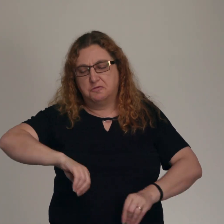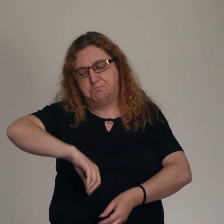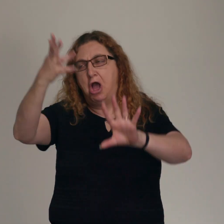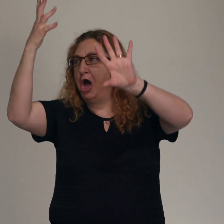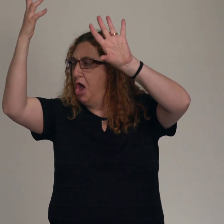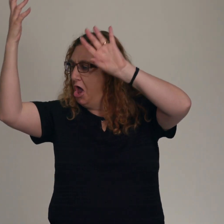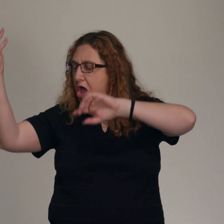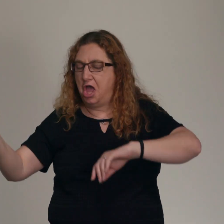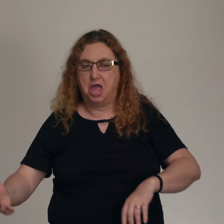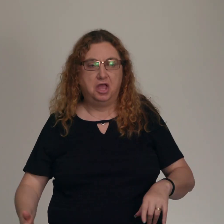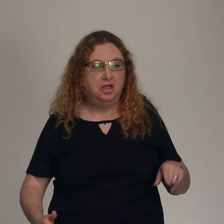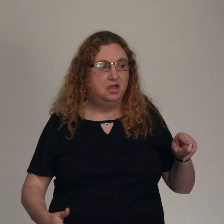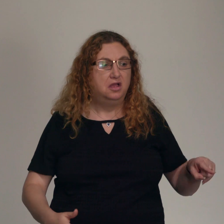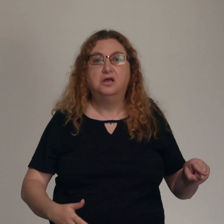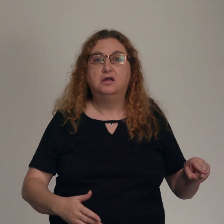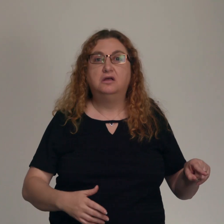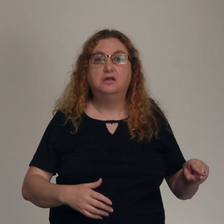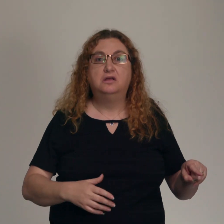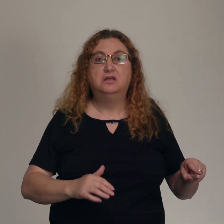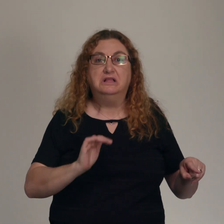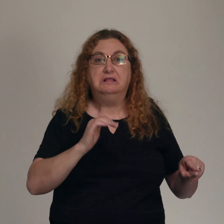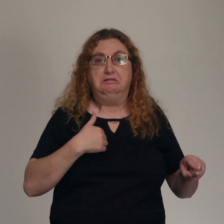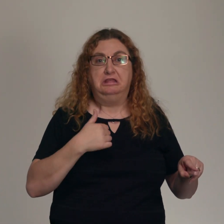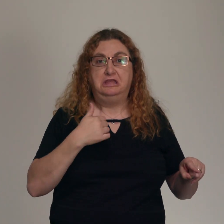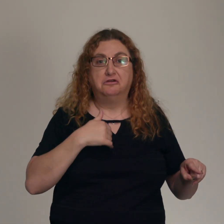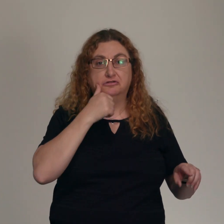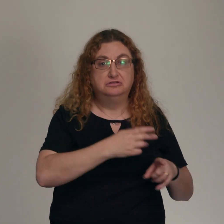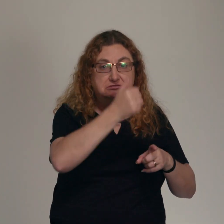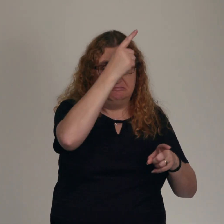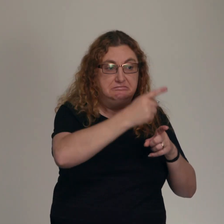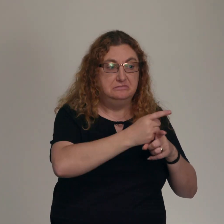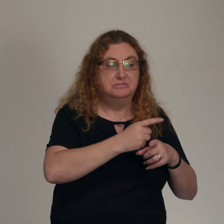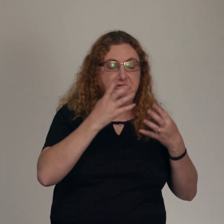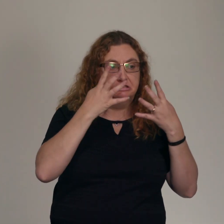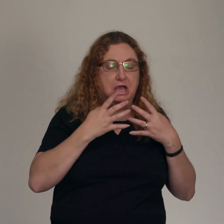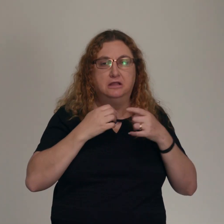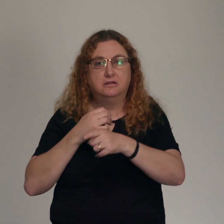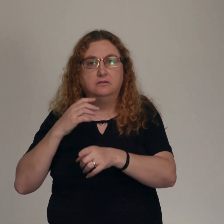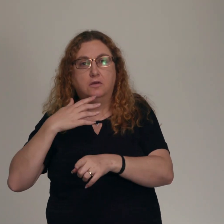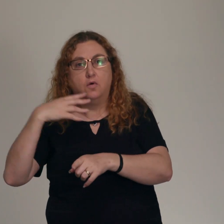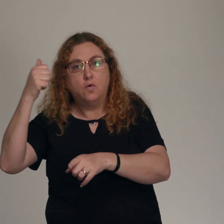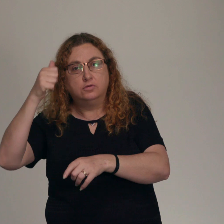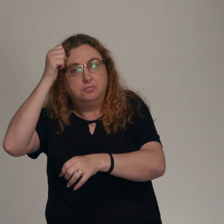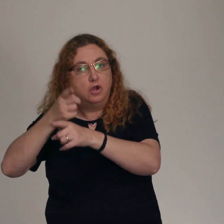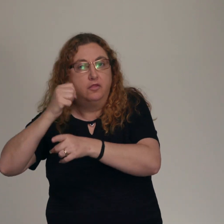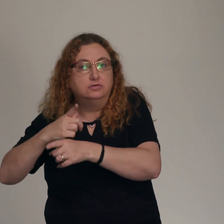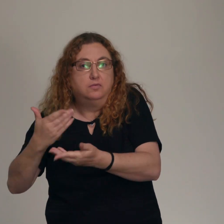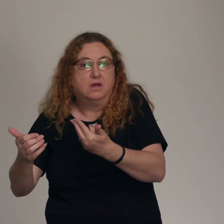sibling who's just lost their whole dinner is so sad. And the older sibling who knocked the food over is